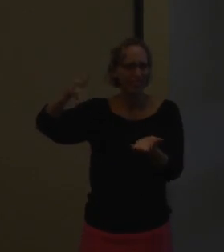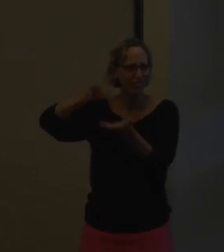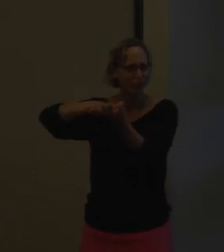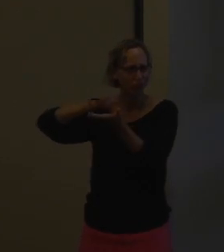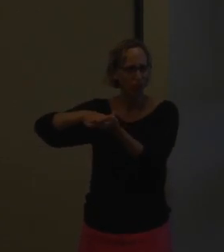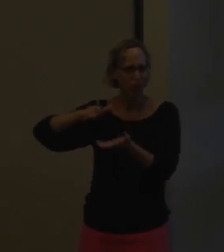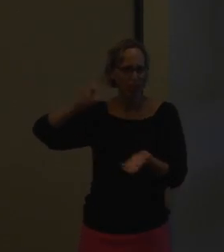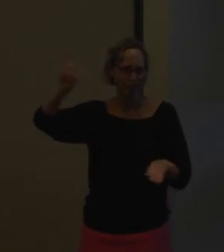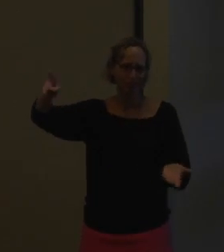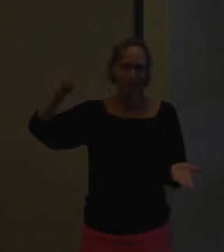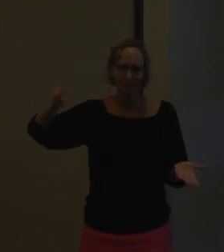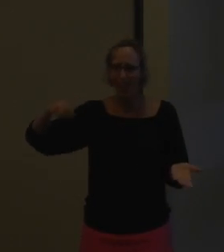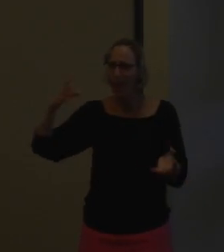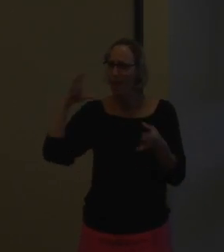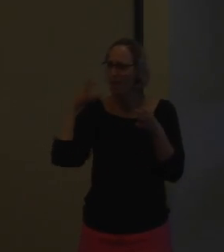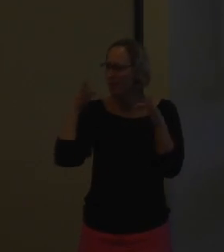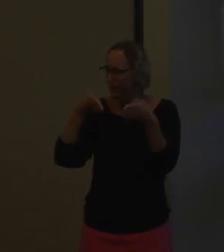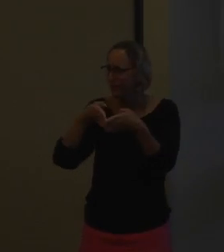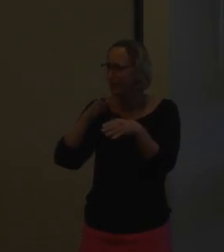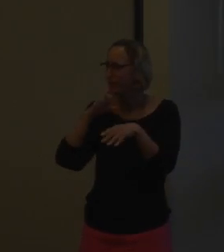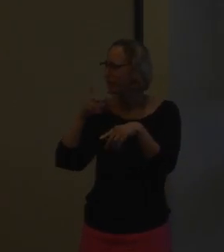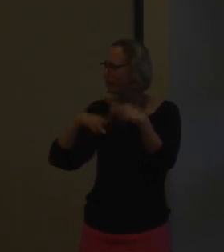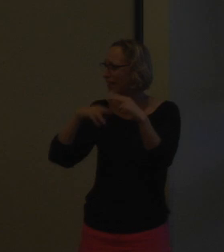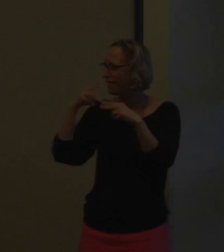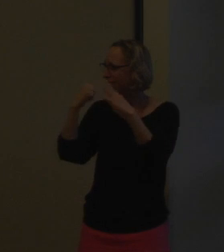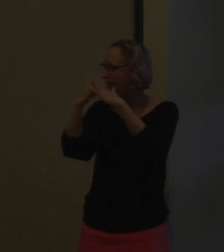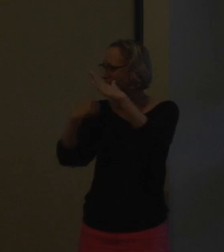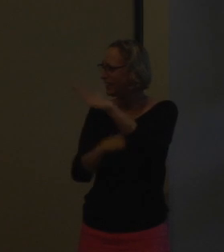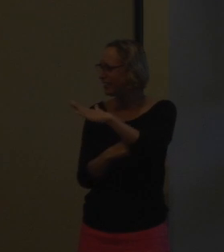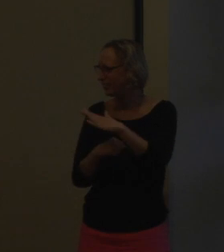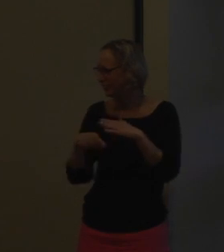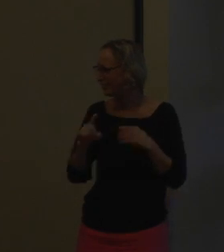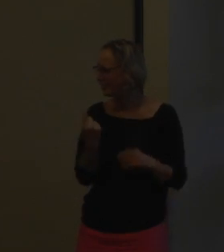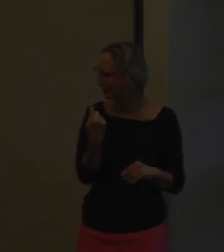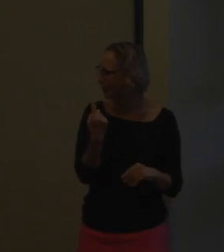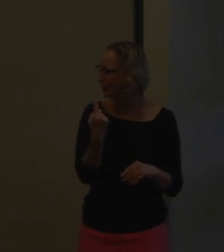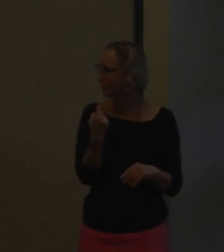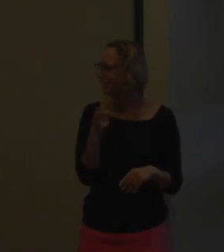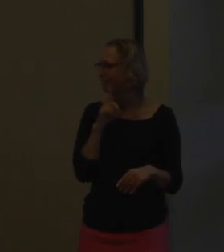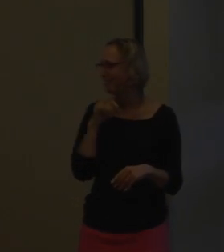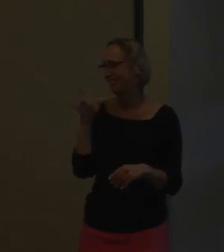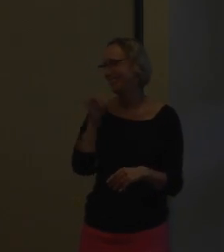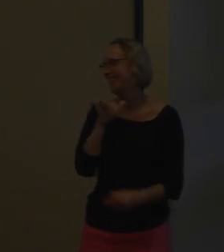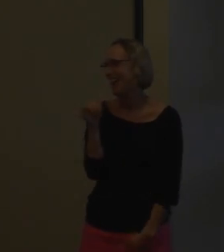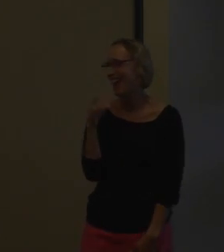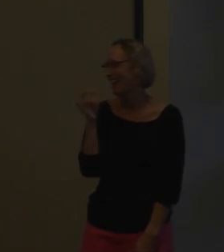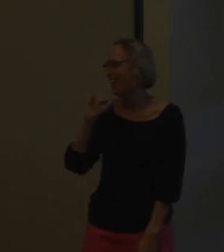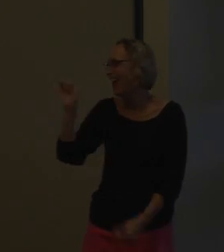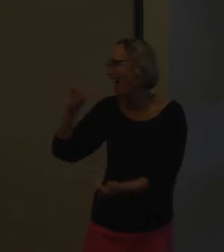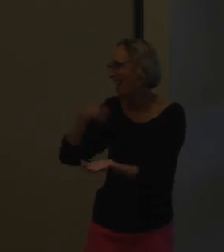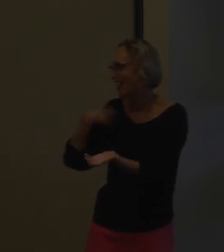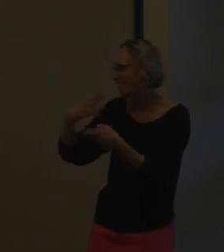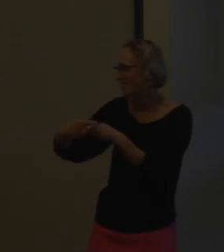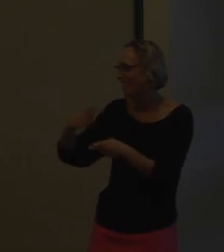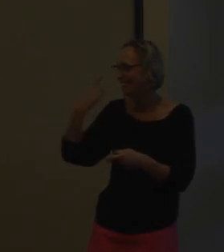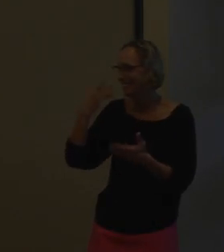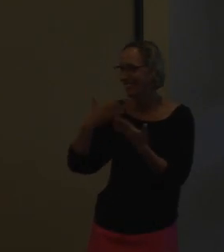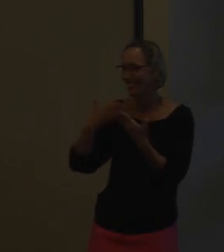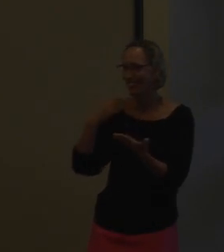a second language later in school. At school, right? They have to build a foundation first. And like I